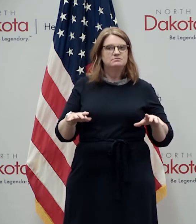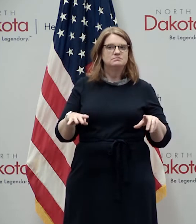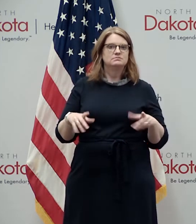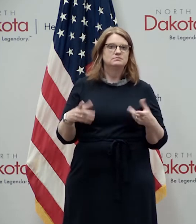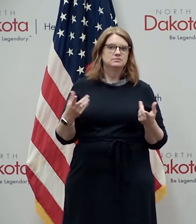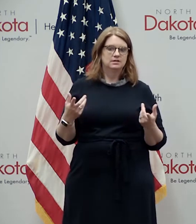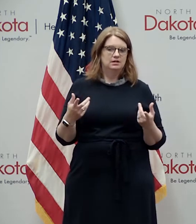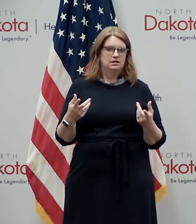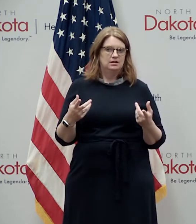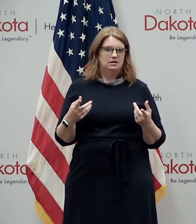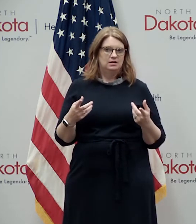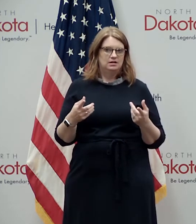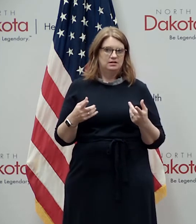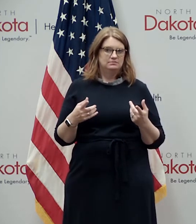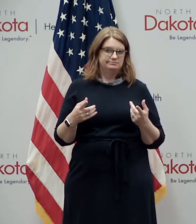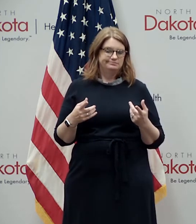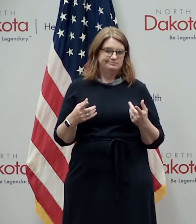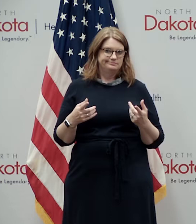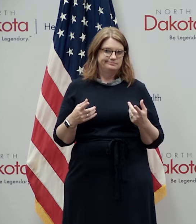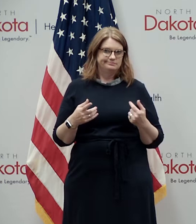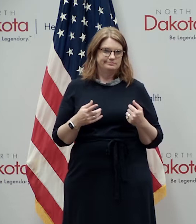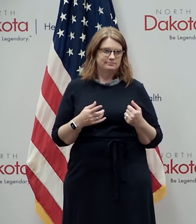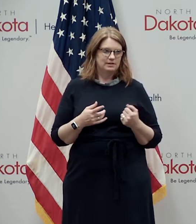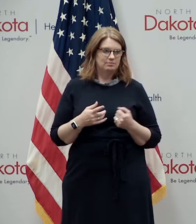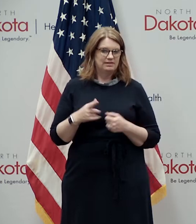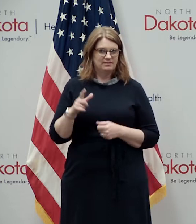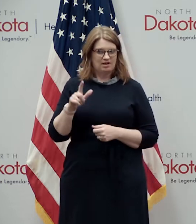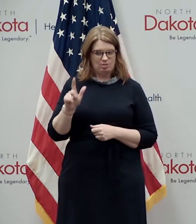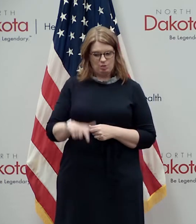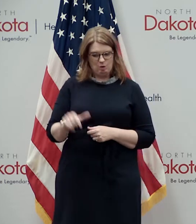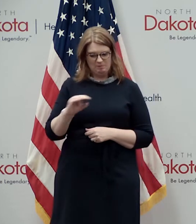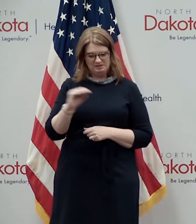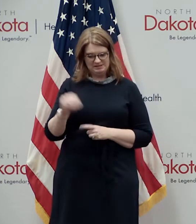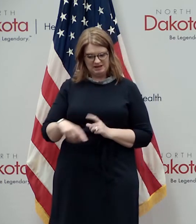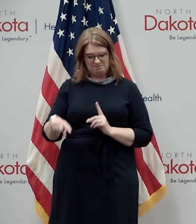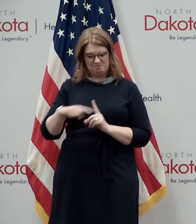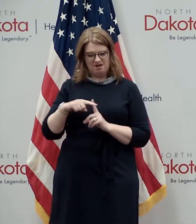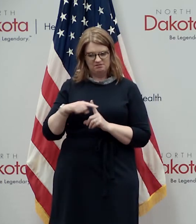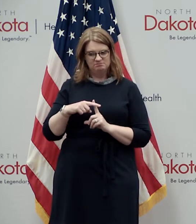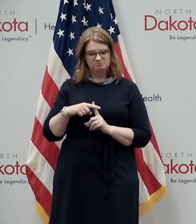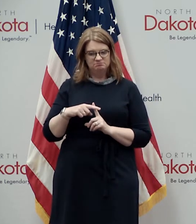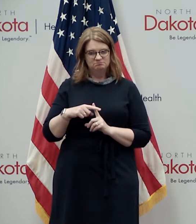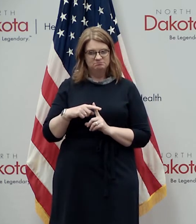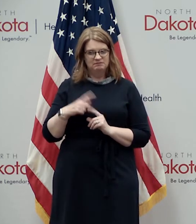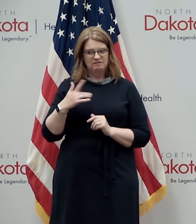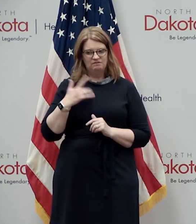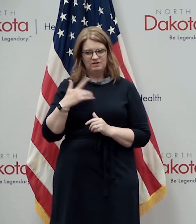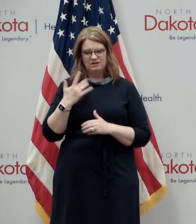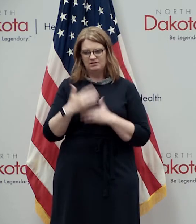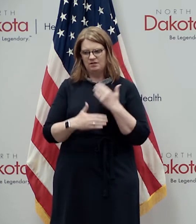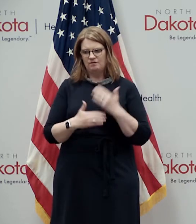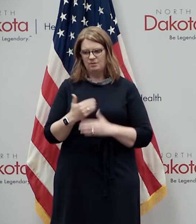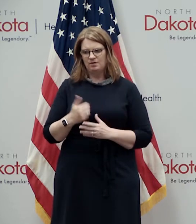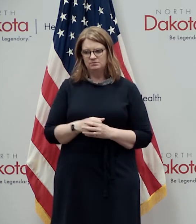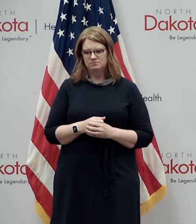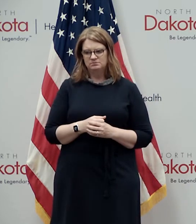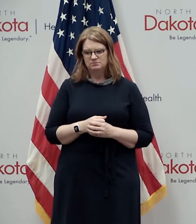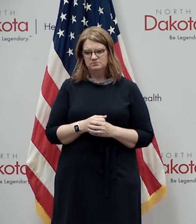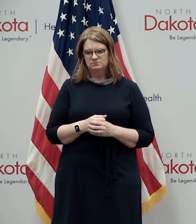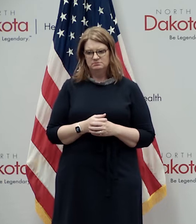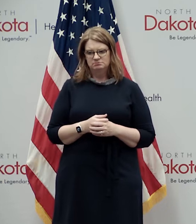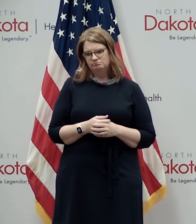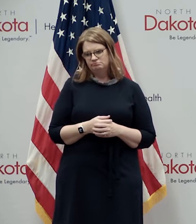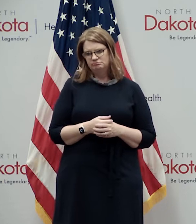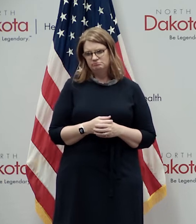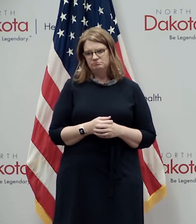with our lower percent positives i feel like we're in good shape i think we have to do continue to stay